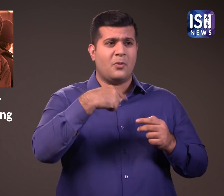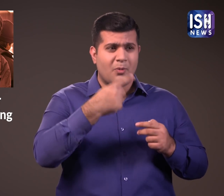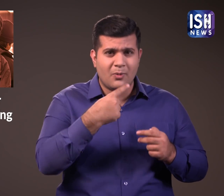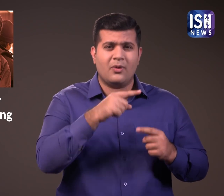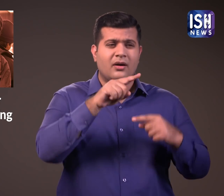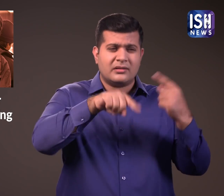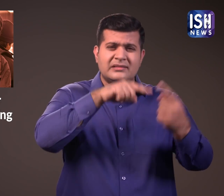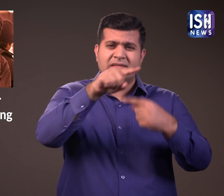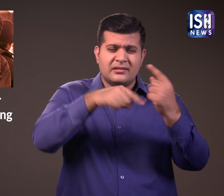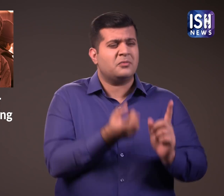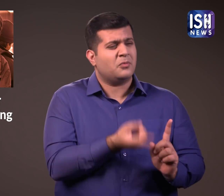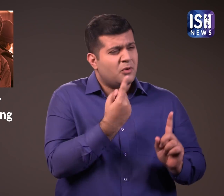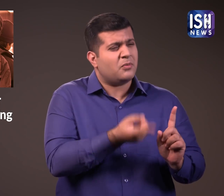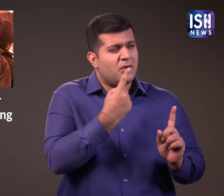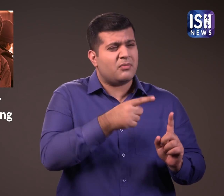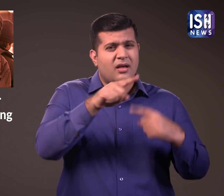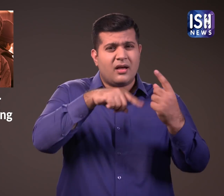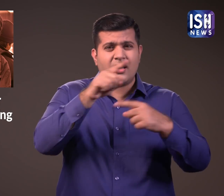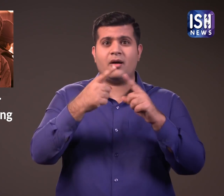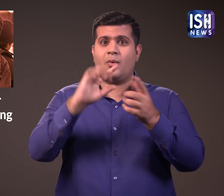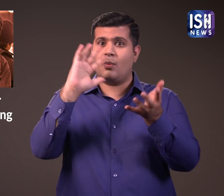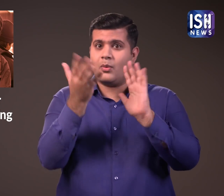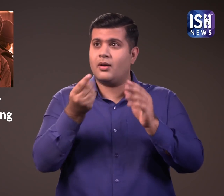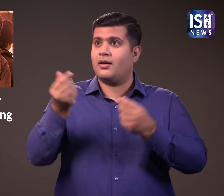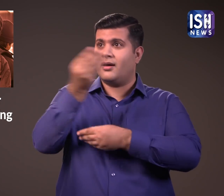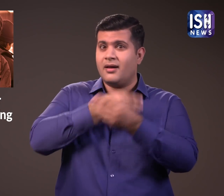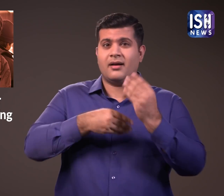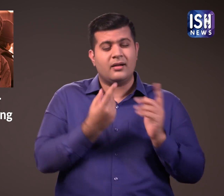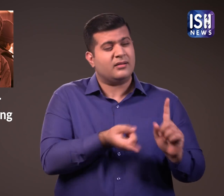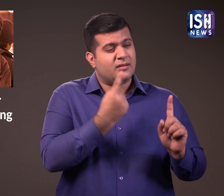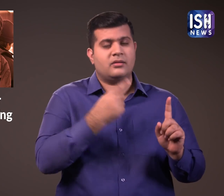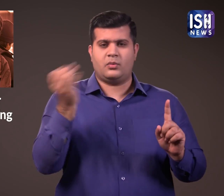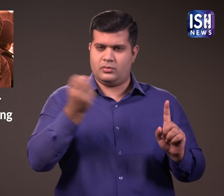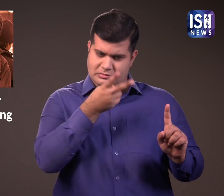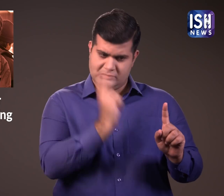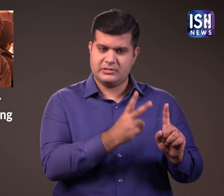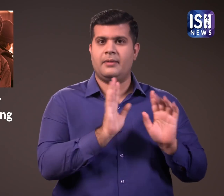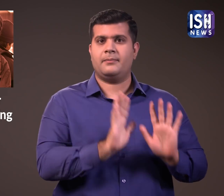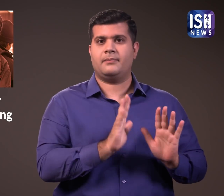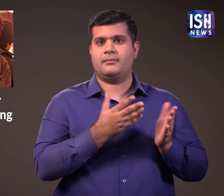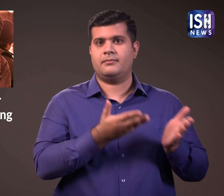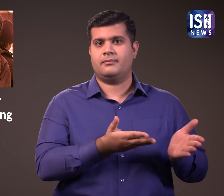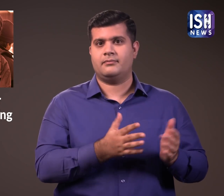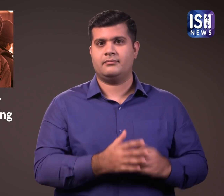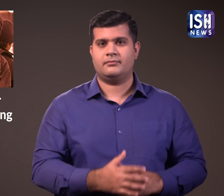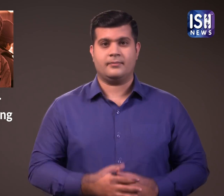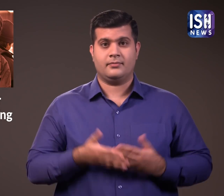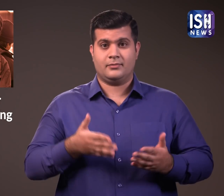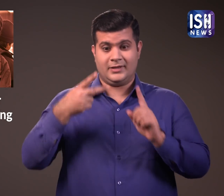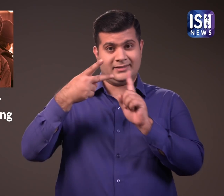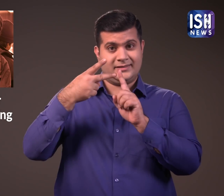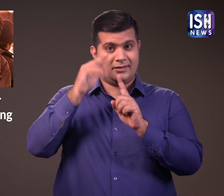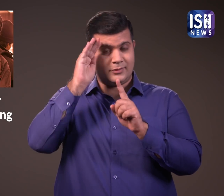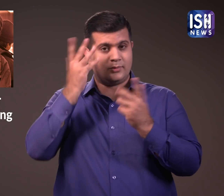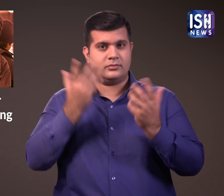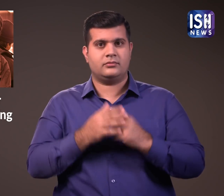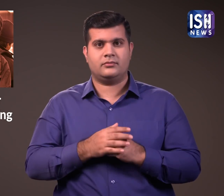to track the international drug cartel that may be involved in the matter. Secondly,